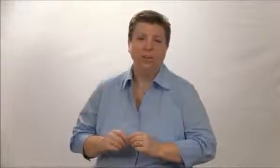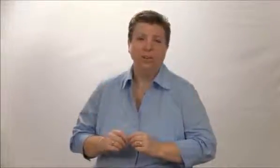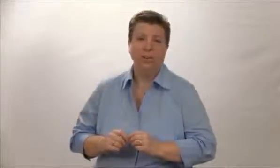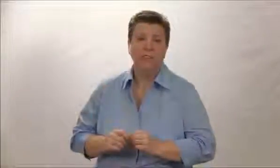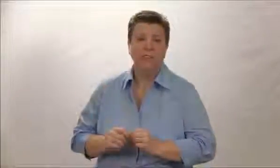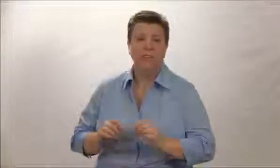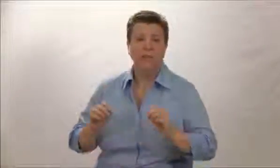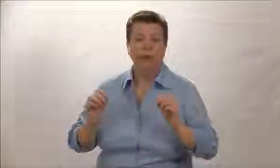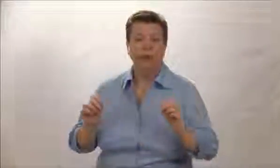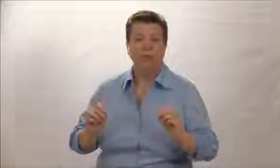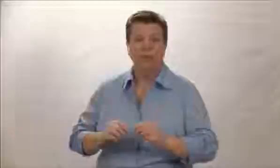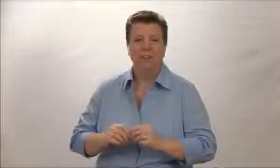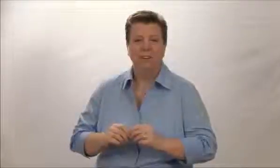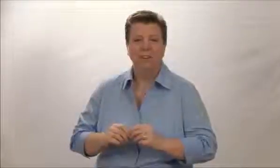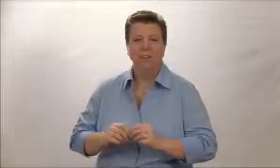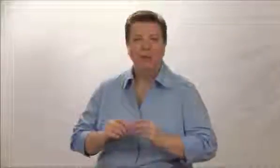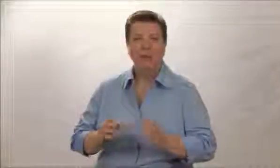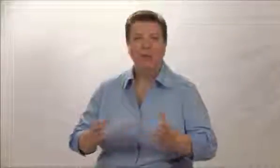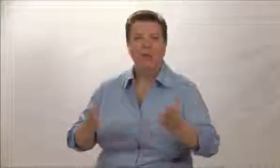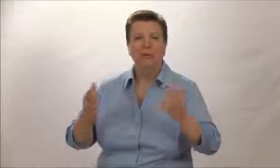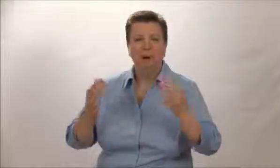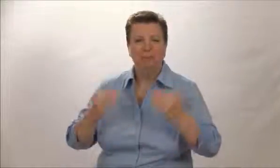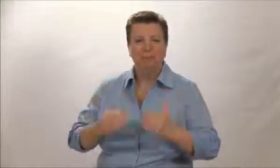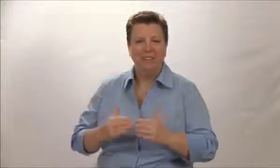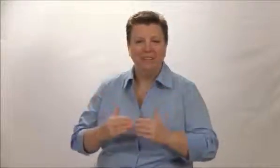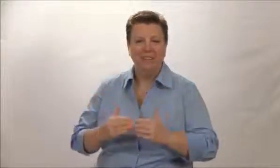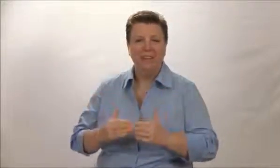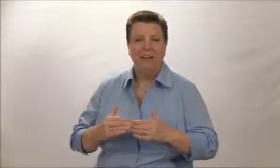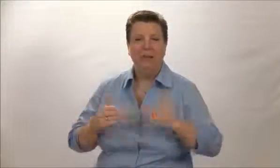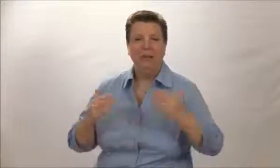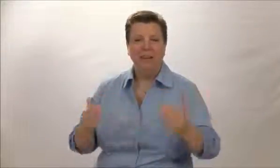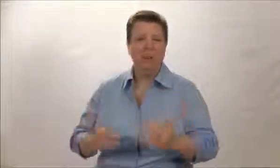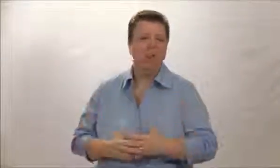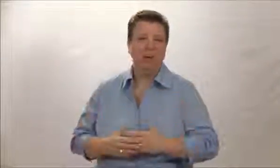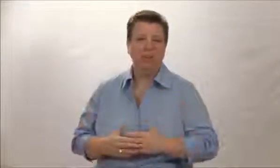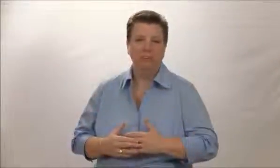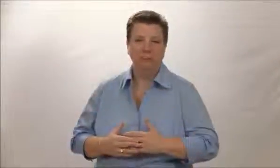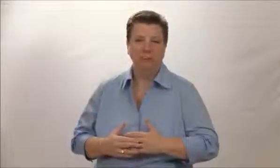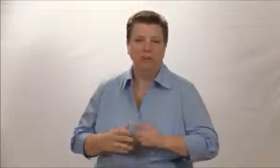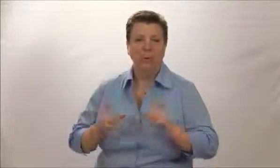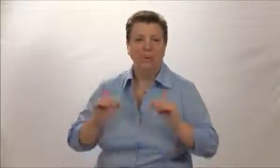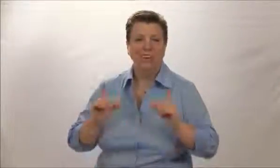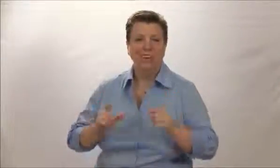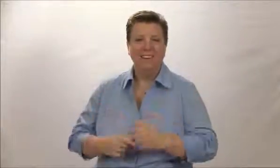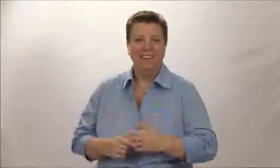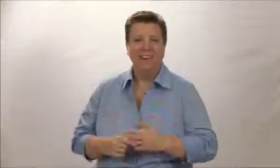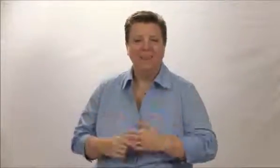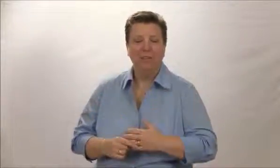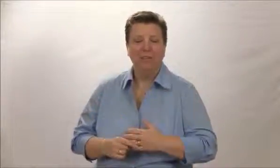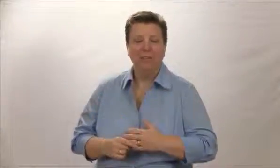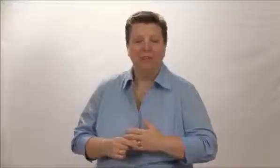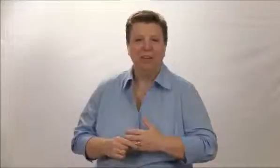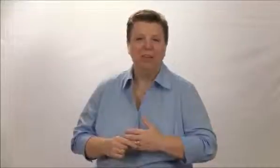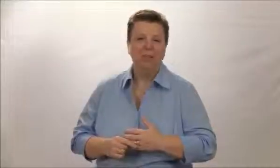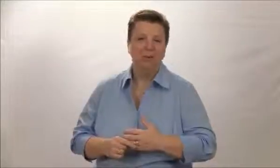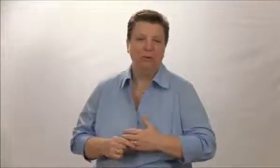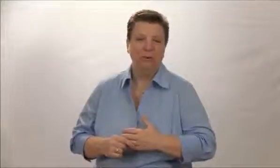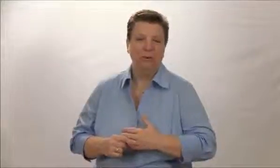your list is your house list. People who have opted in and who get information from you, it doesn't count the people that you have on your social